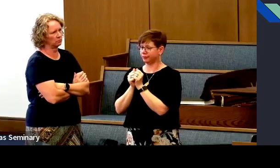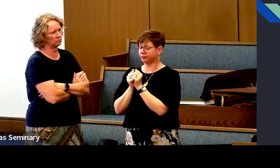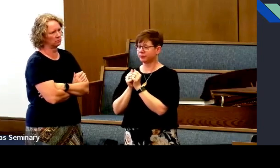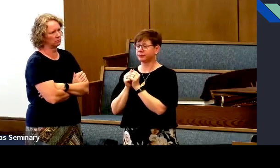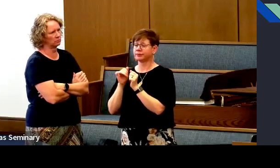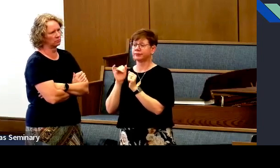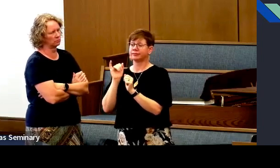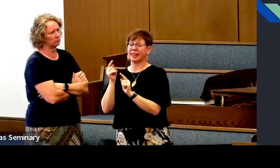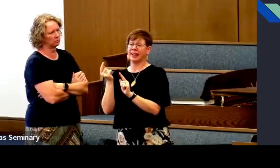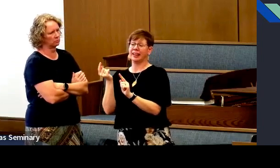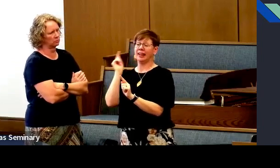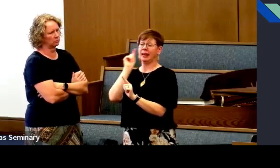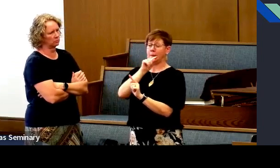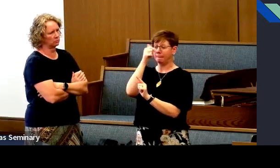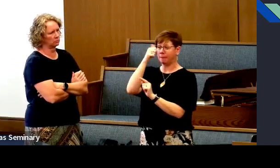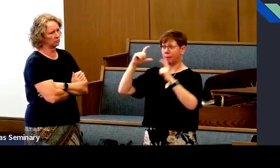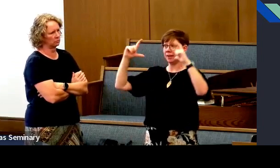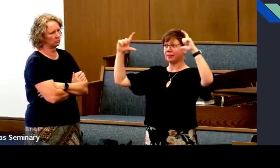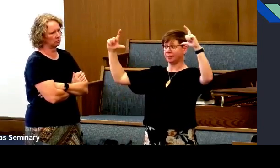They worked together.